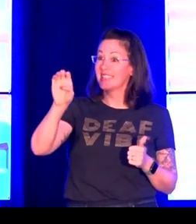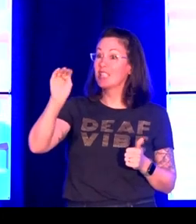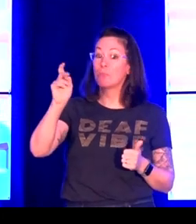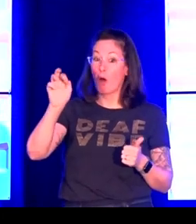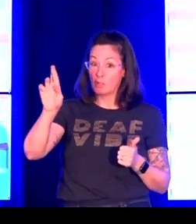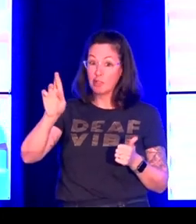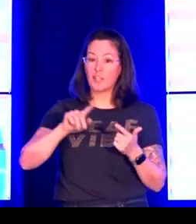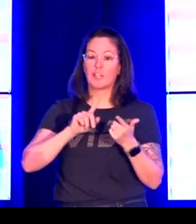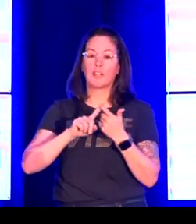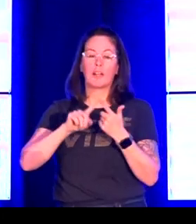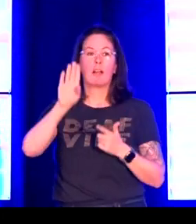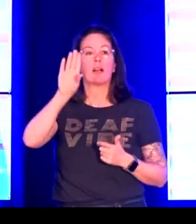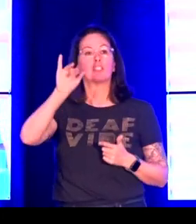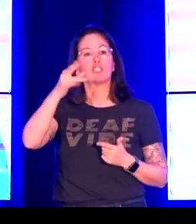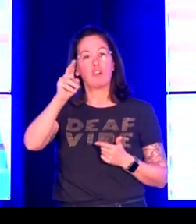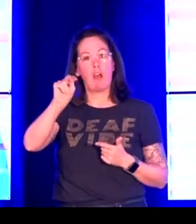norms.